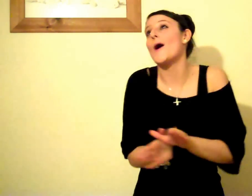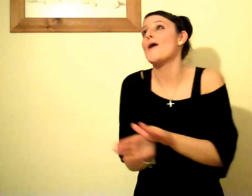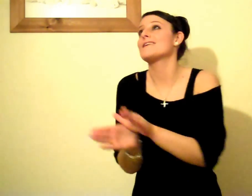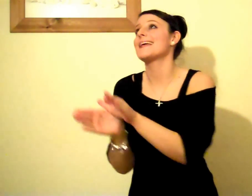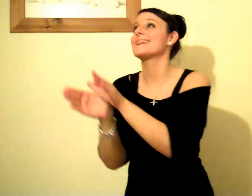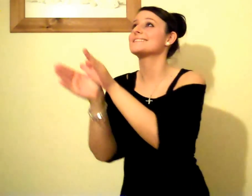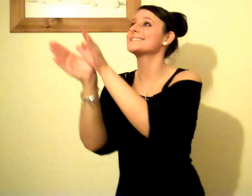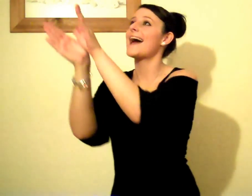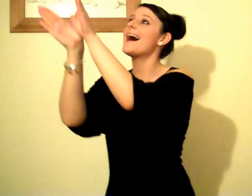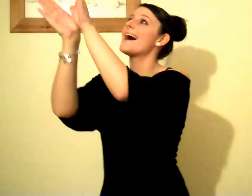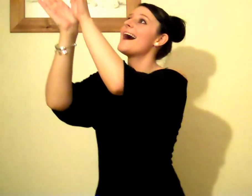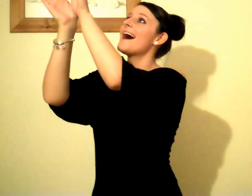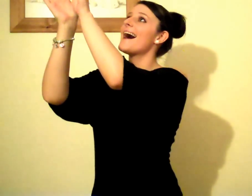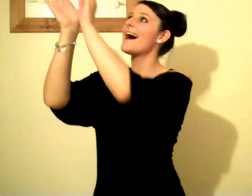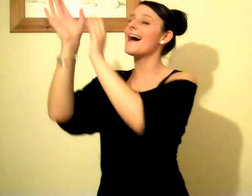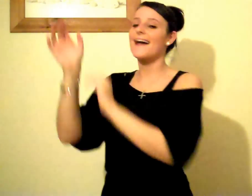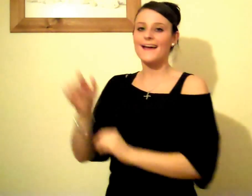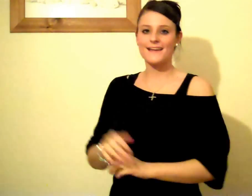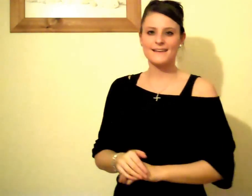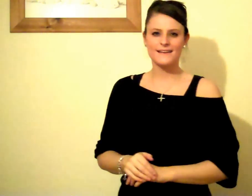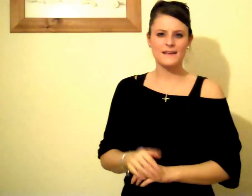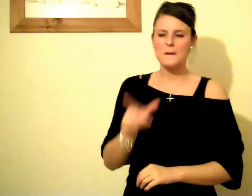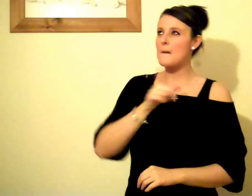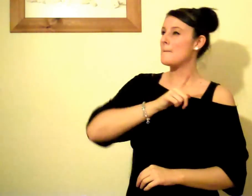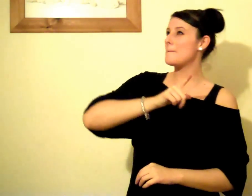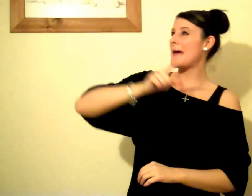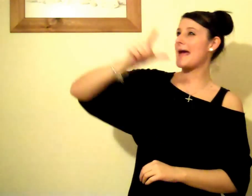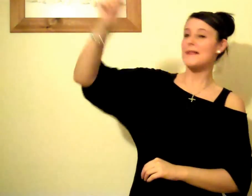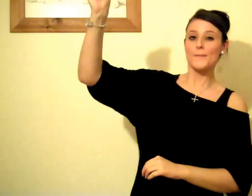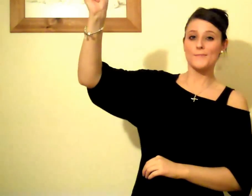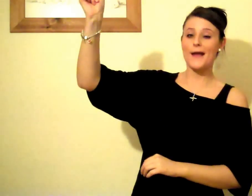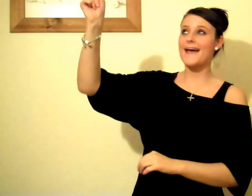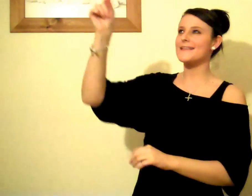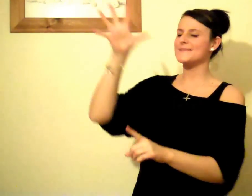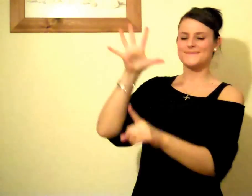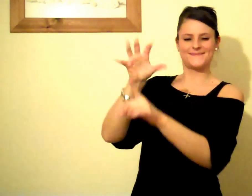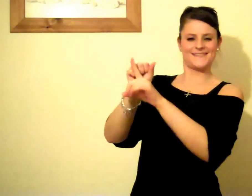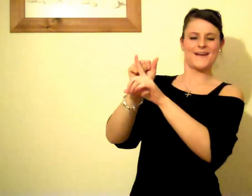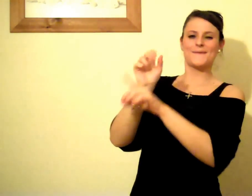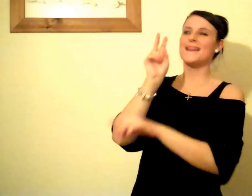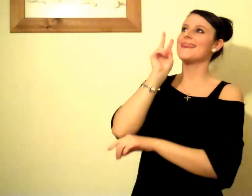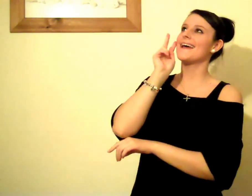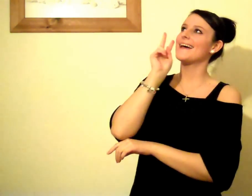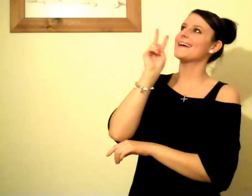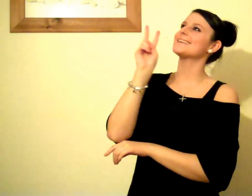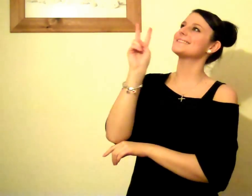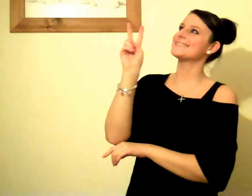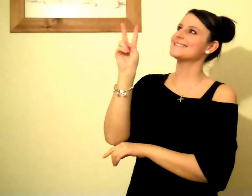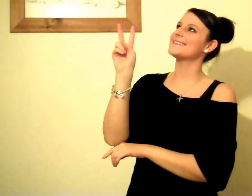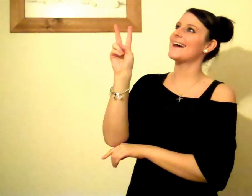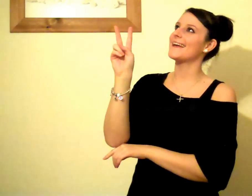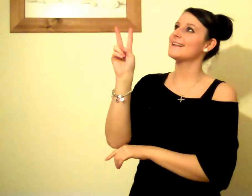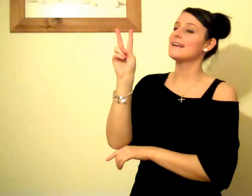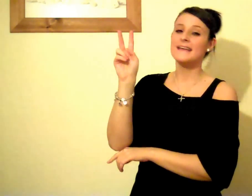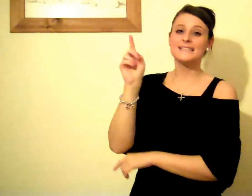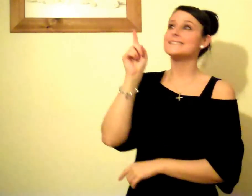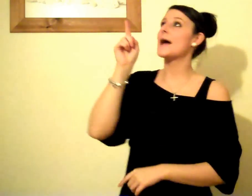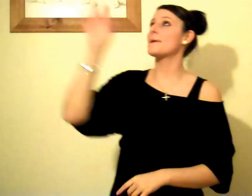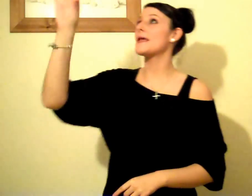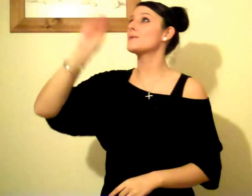soaring in the sky Barely a breath I caught one last sight Tell me